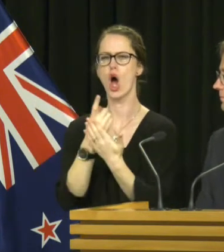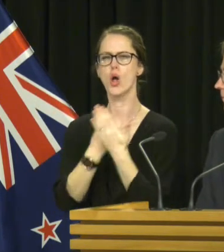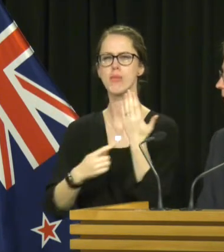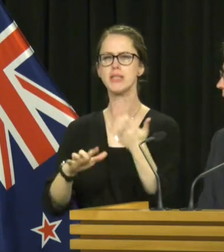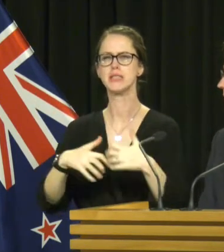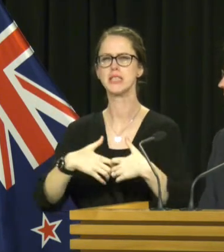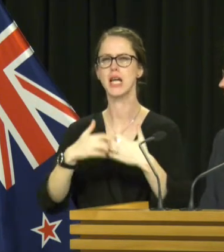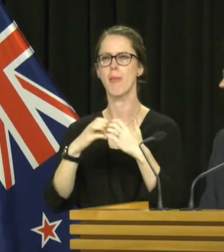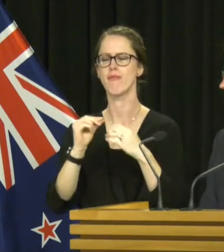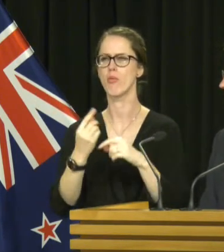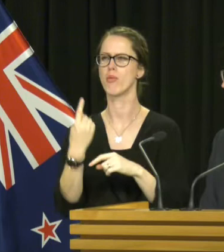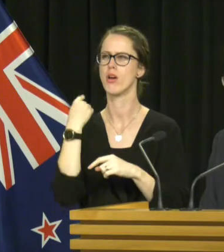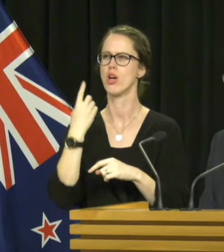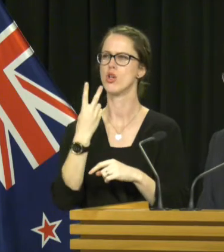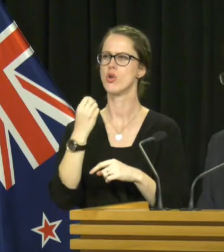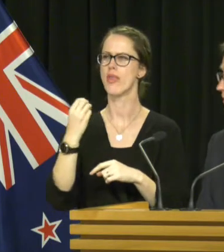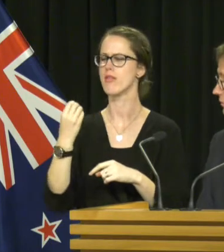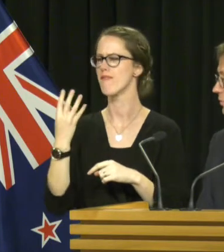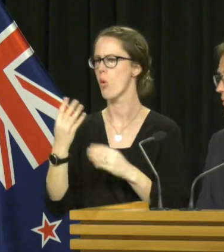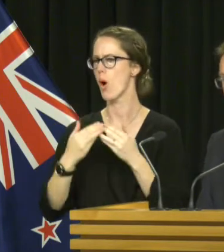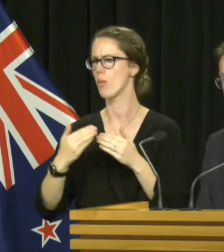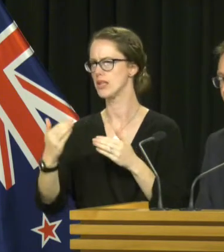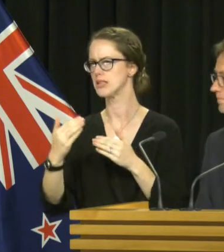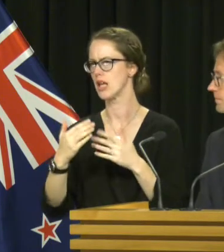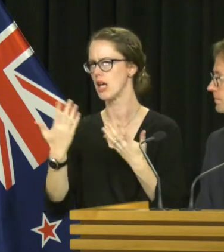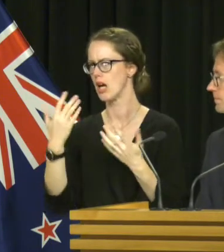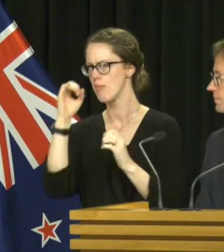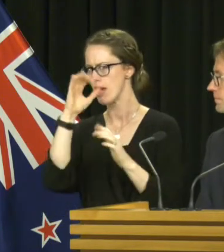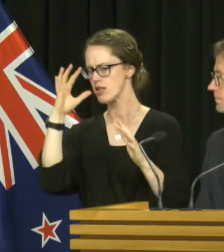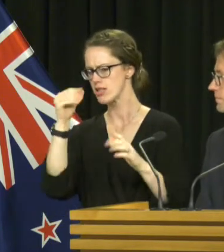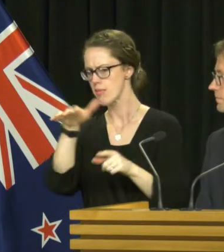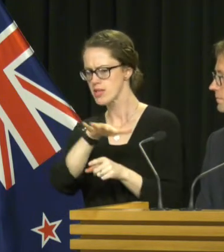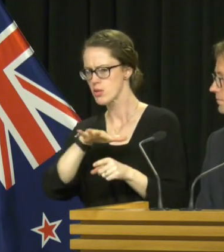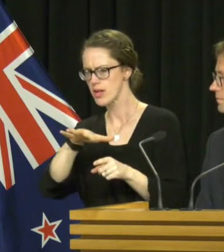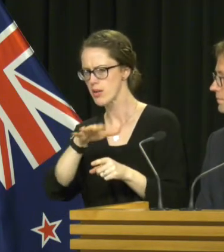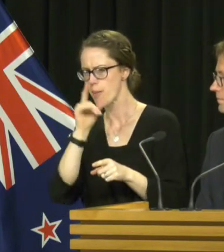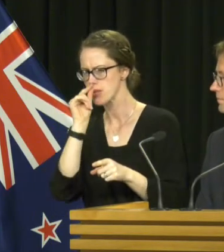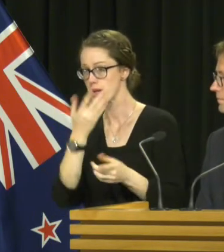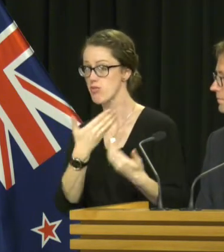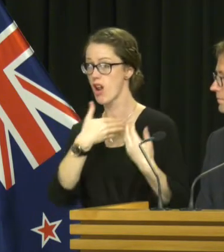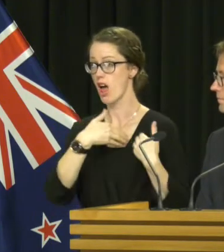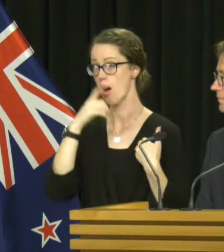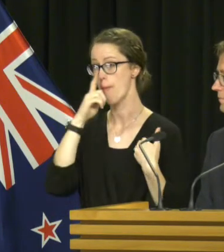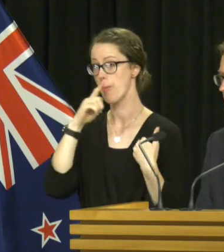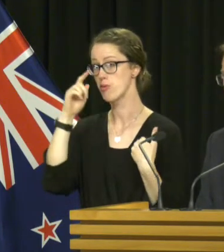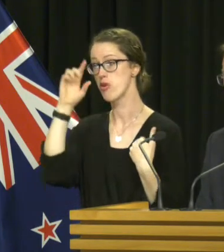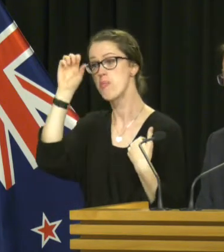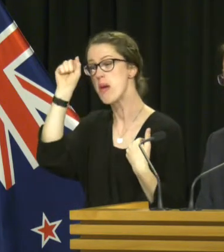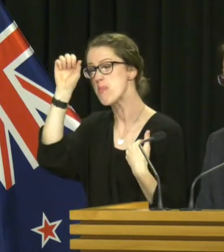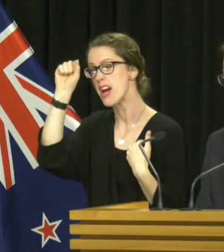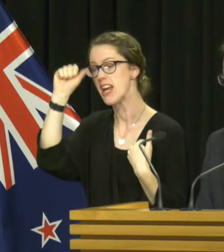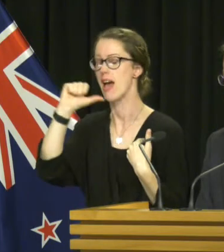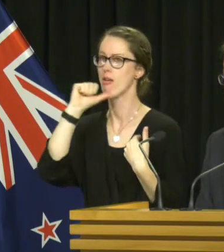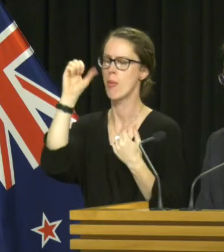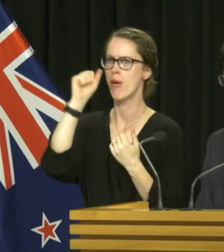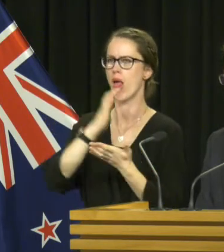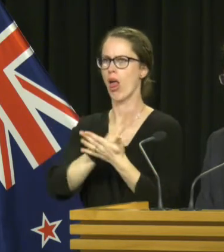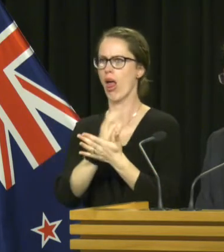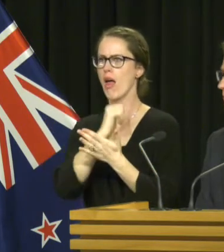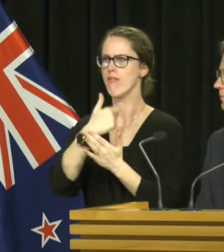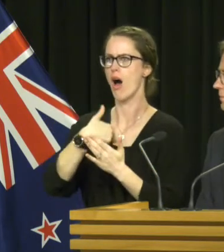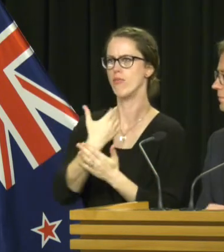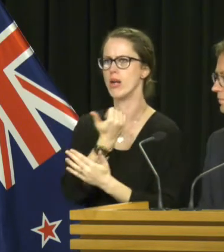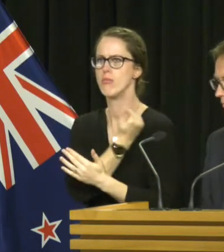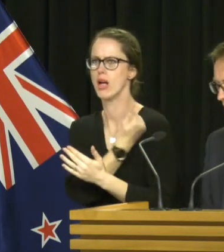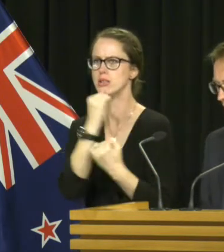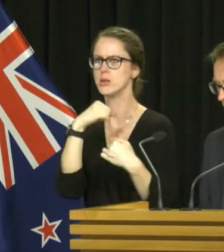been in place since 2004. Around 2004. And I imagine in some cases then we may be relying on people's recall as to whether or not